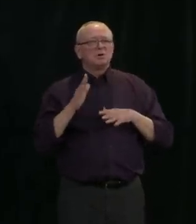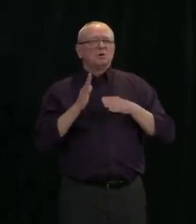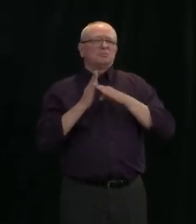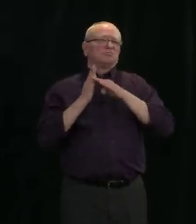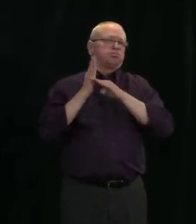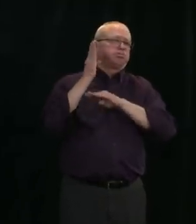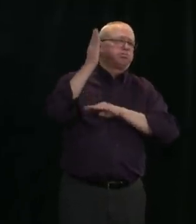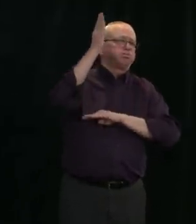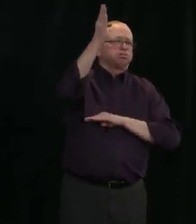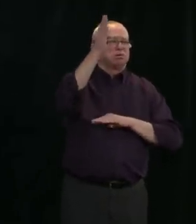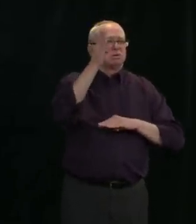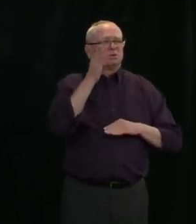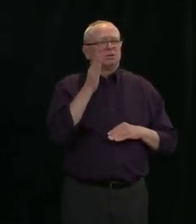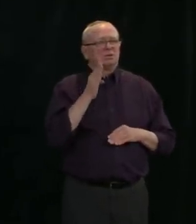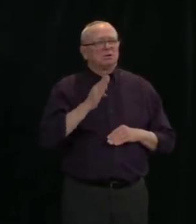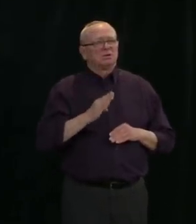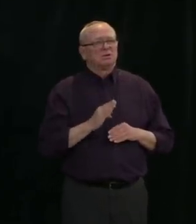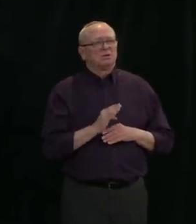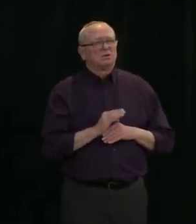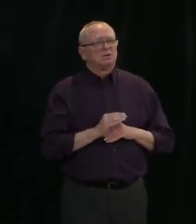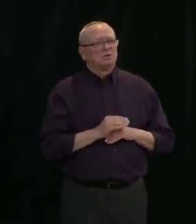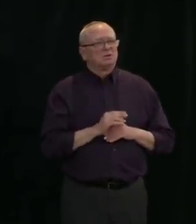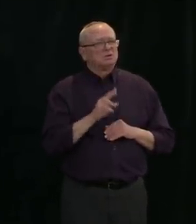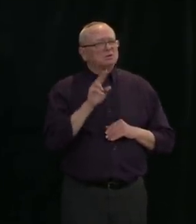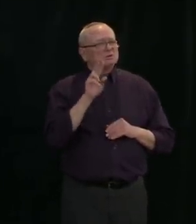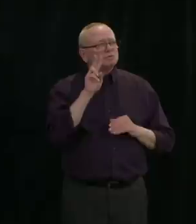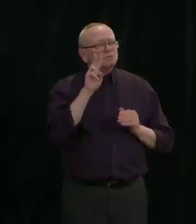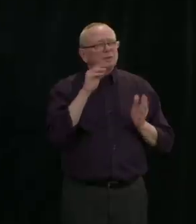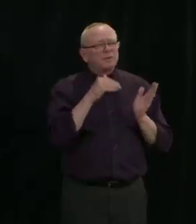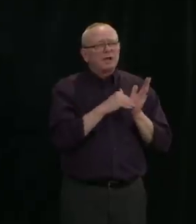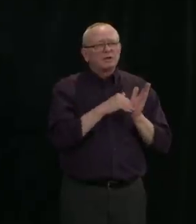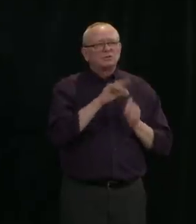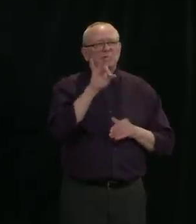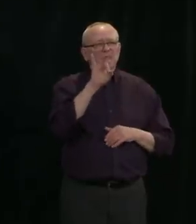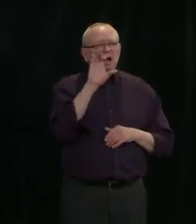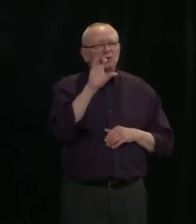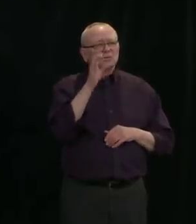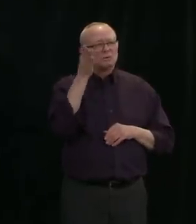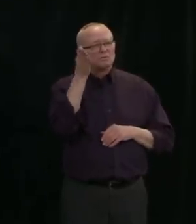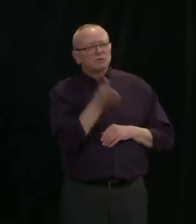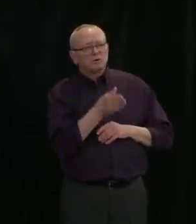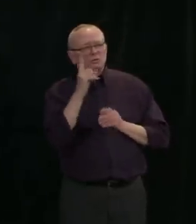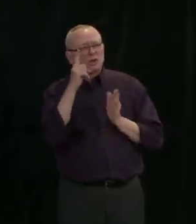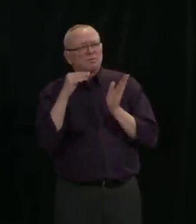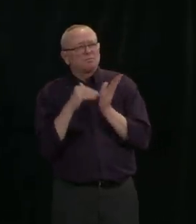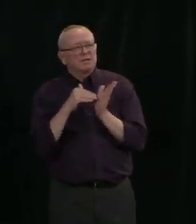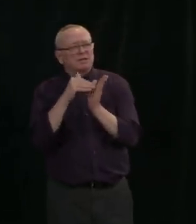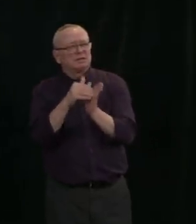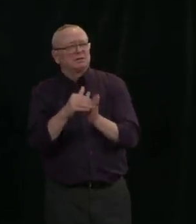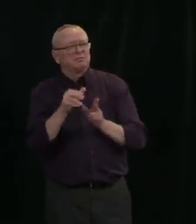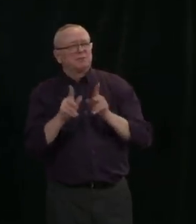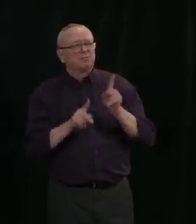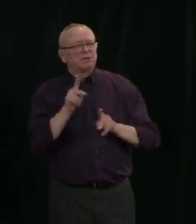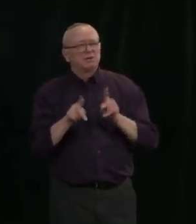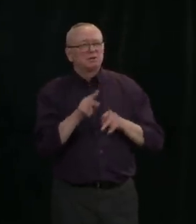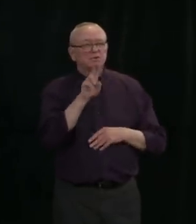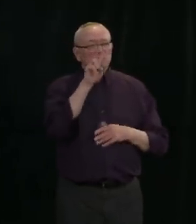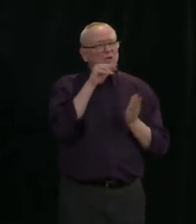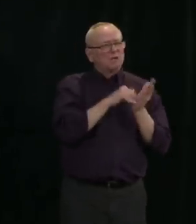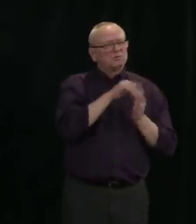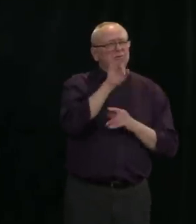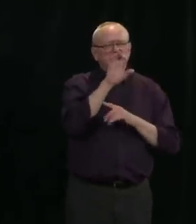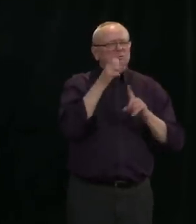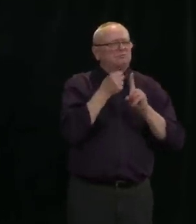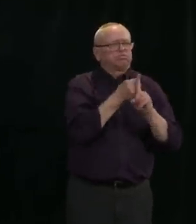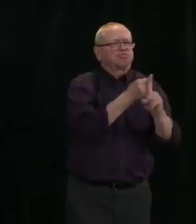,800 cases per million. This data indicates that Alberta's health system is handling the pandemic